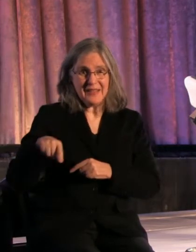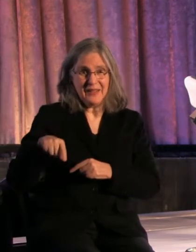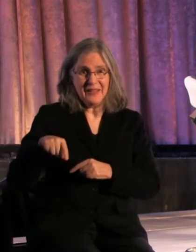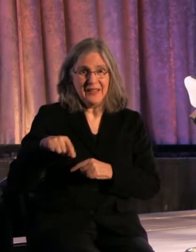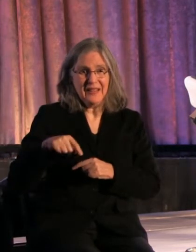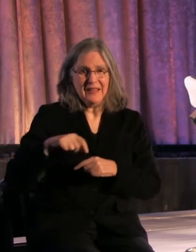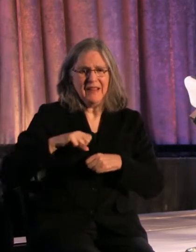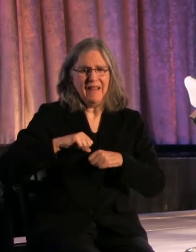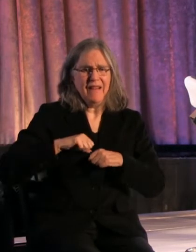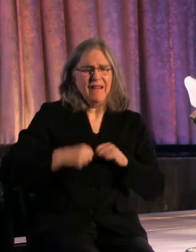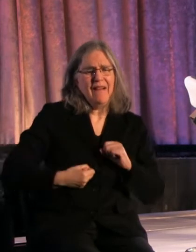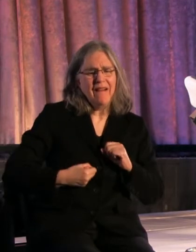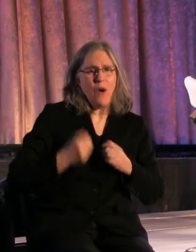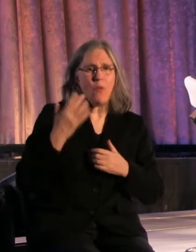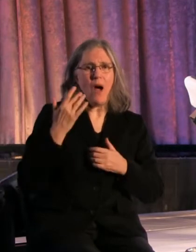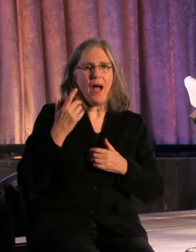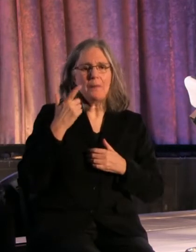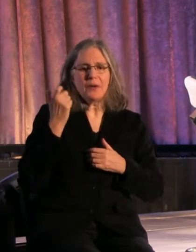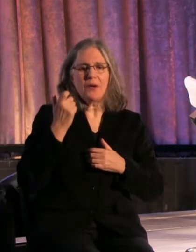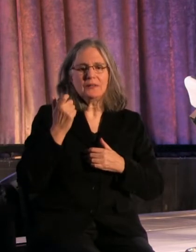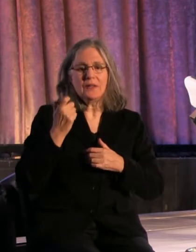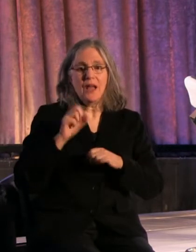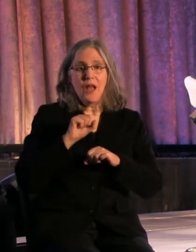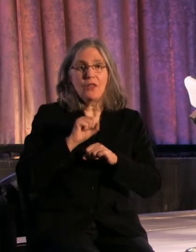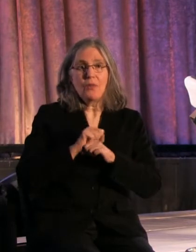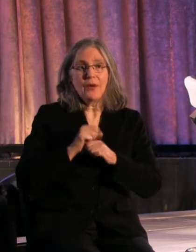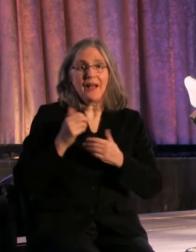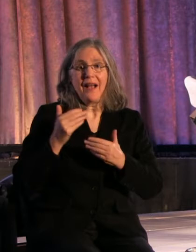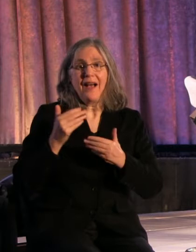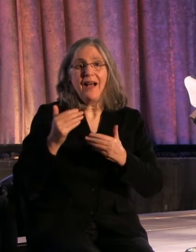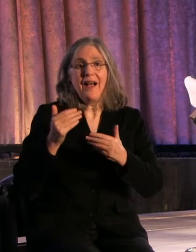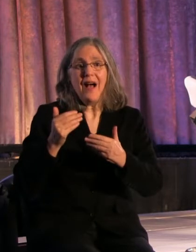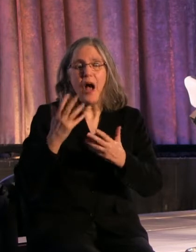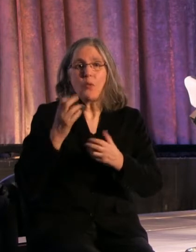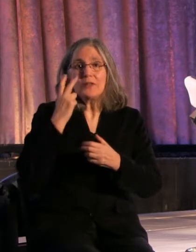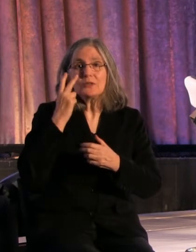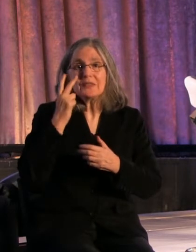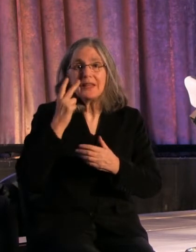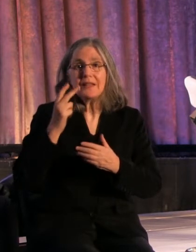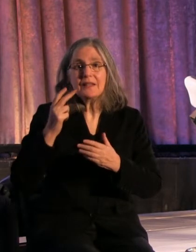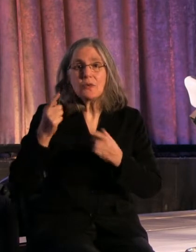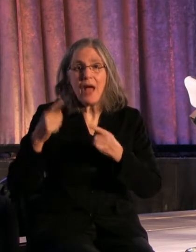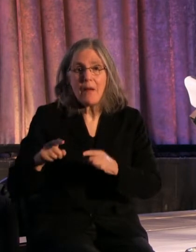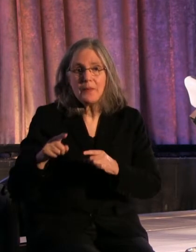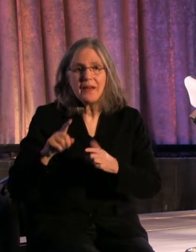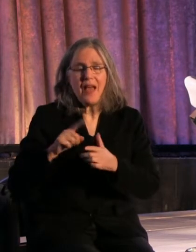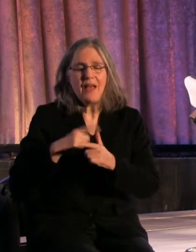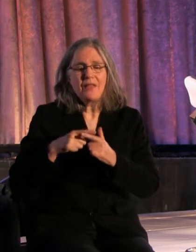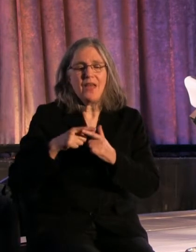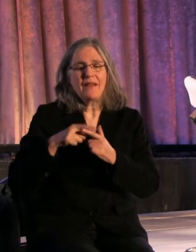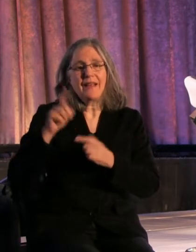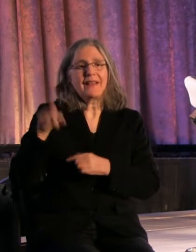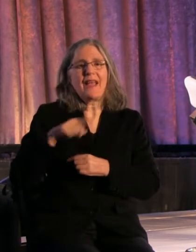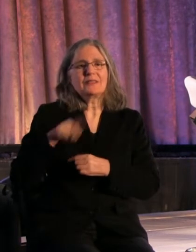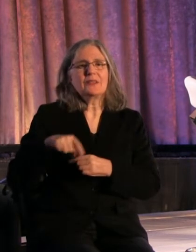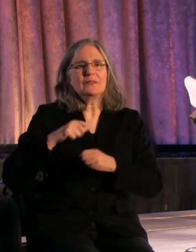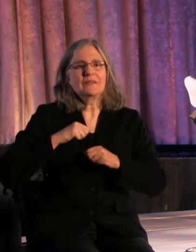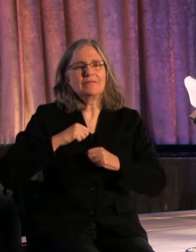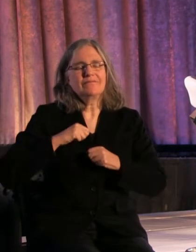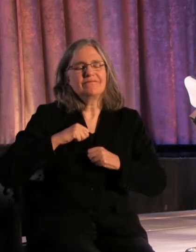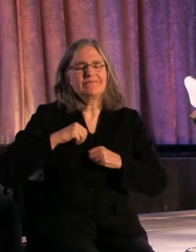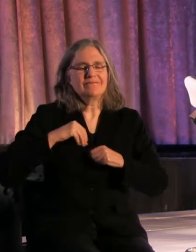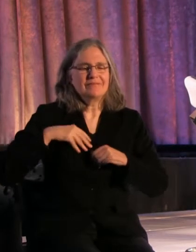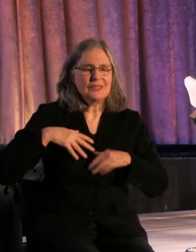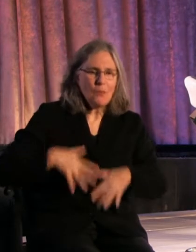as soon as the booking happens that I want to come to, you know, to see, come to full fruition. So for me, you know, where I'm coming